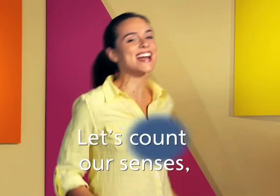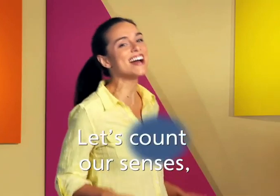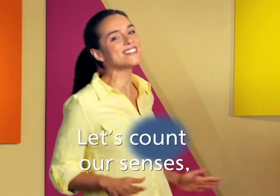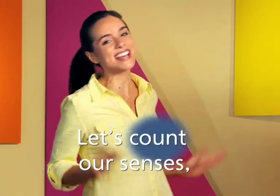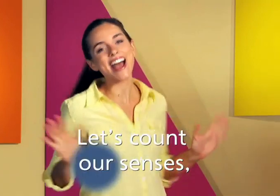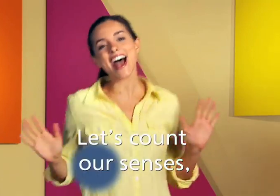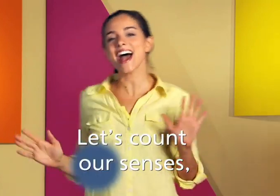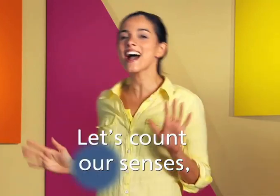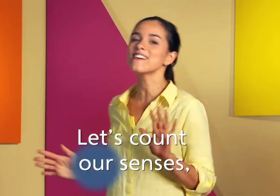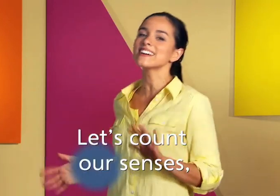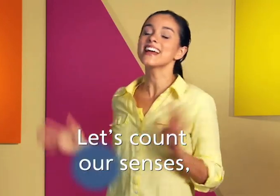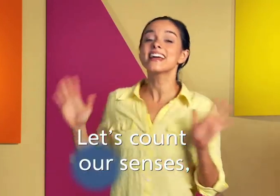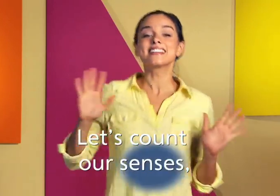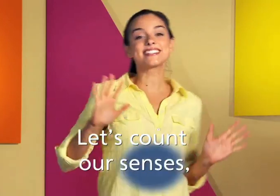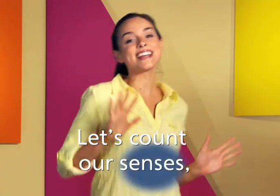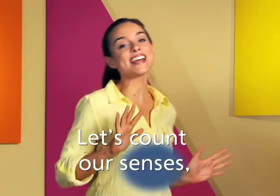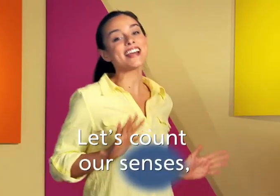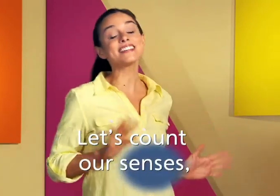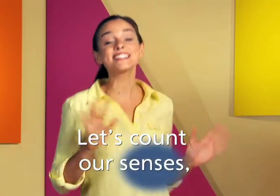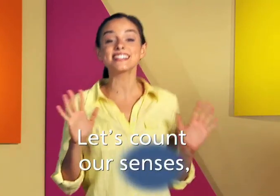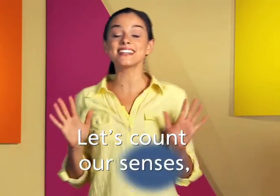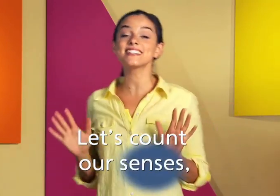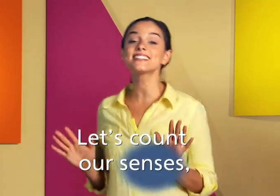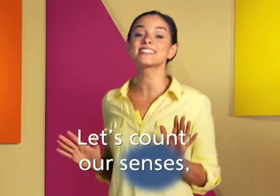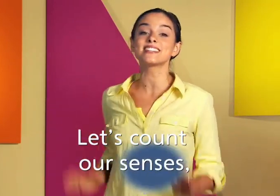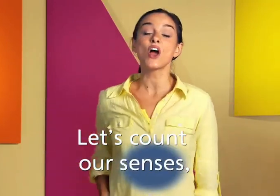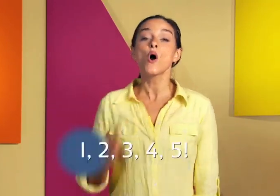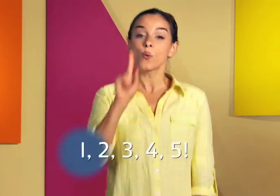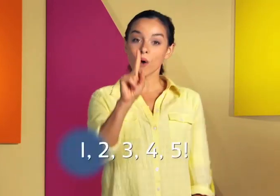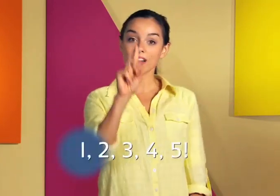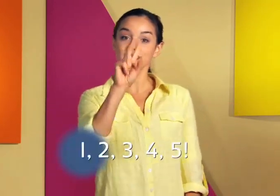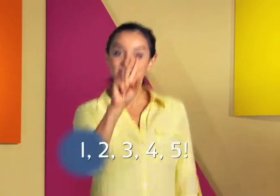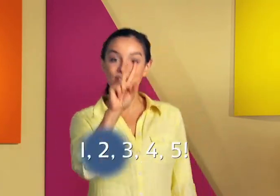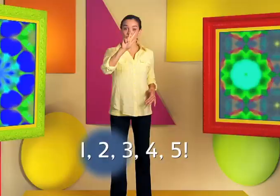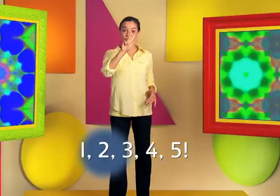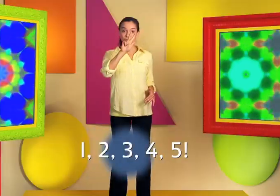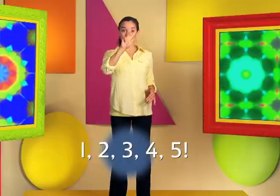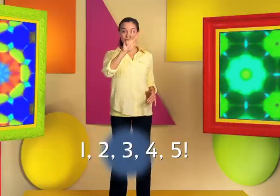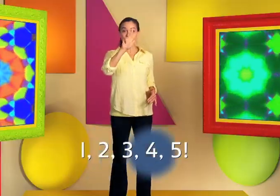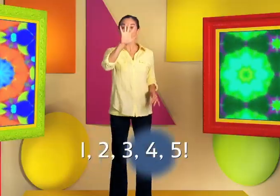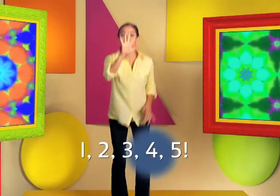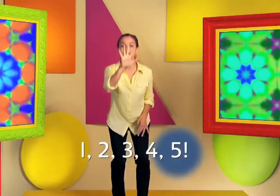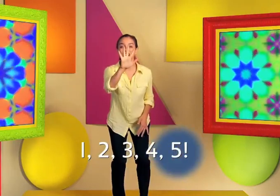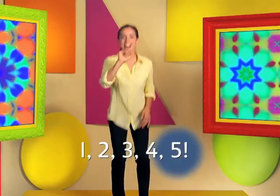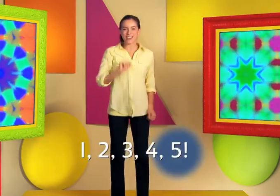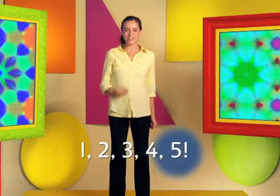count our senses. One, two, three, four, five.